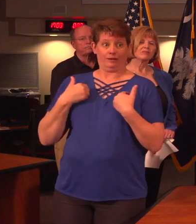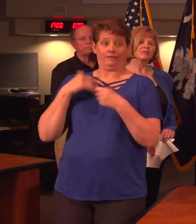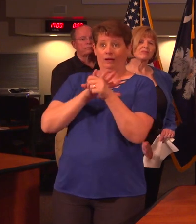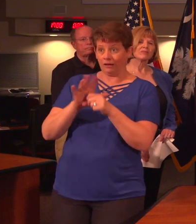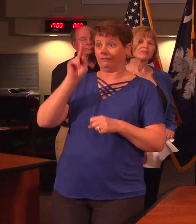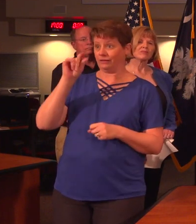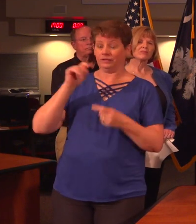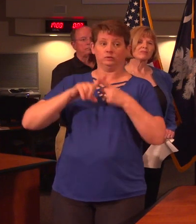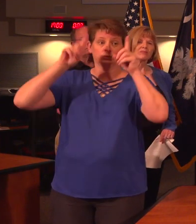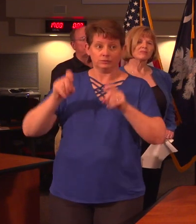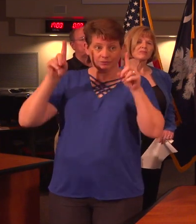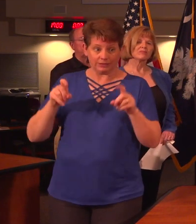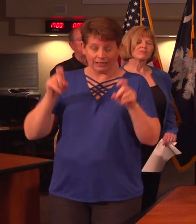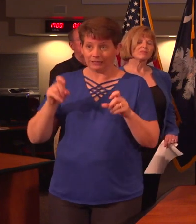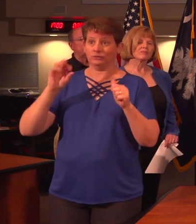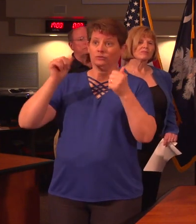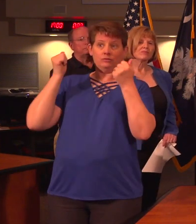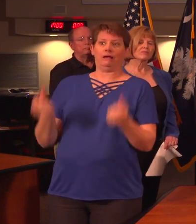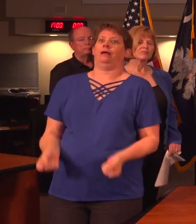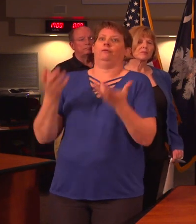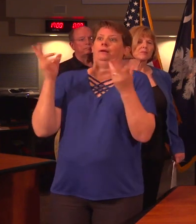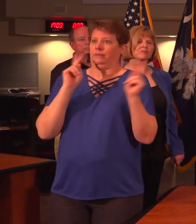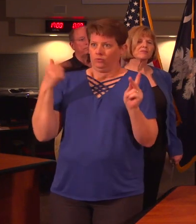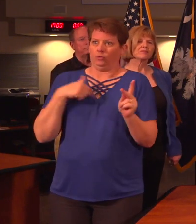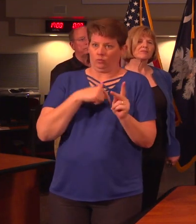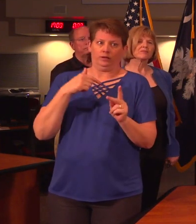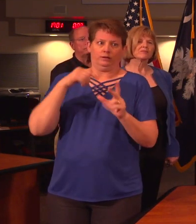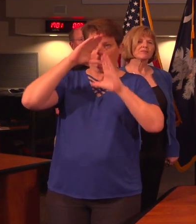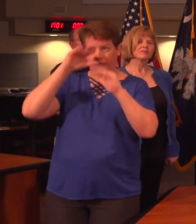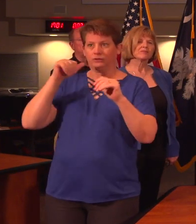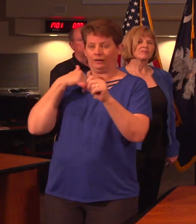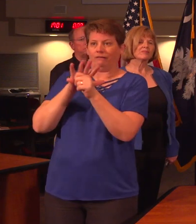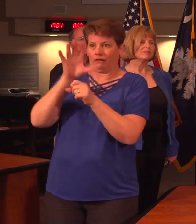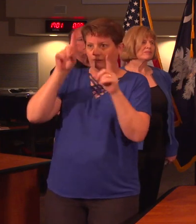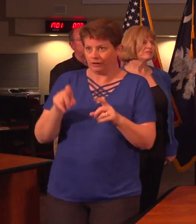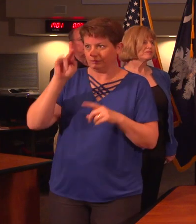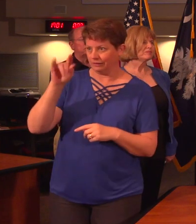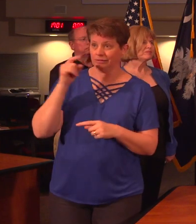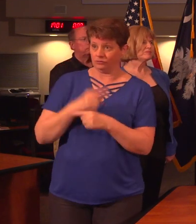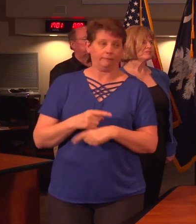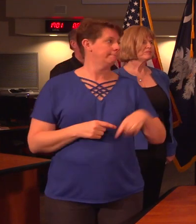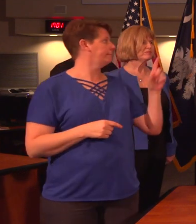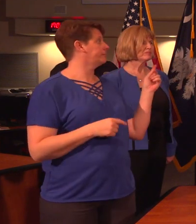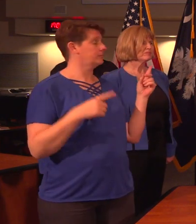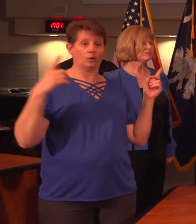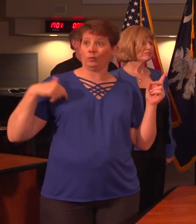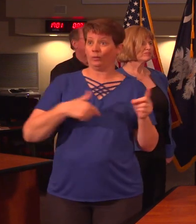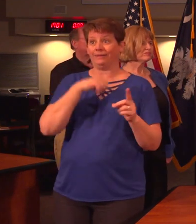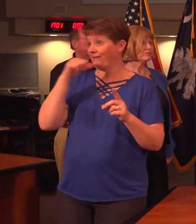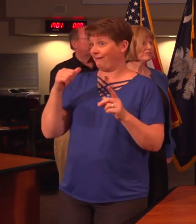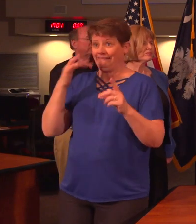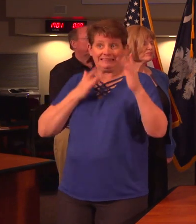kids to test all or the however immediate number of people for this virus correct? are not having any